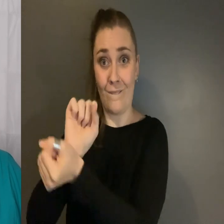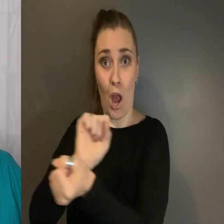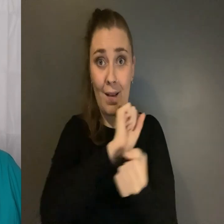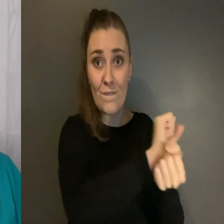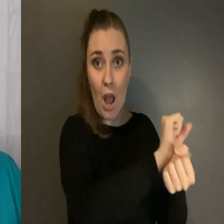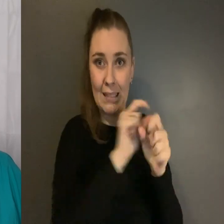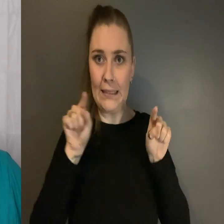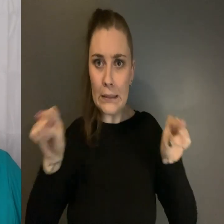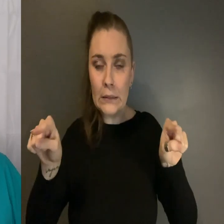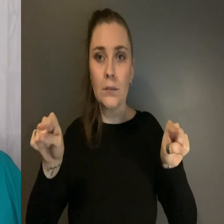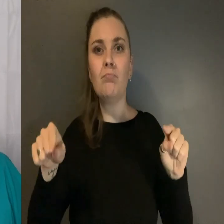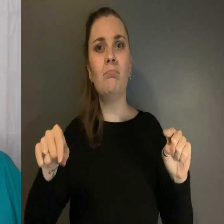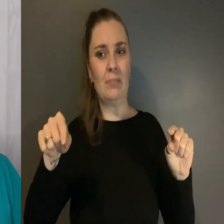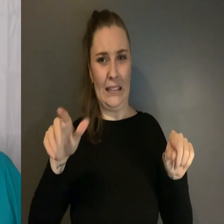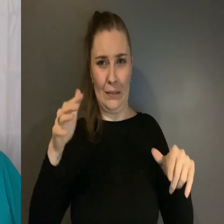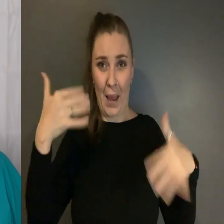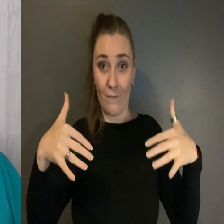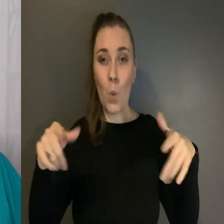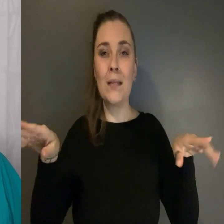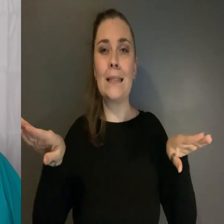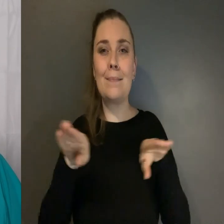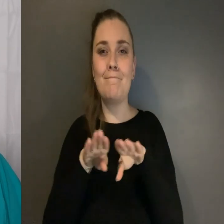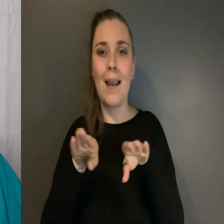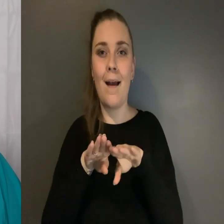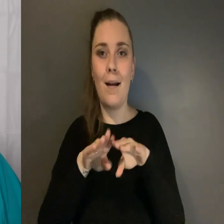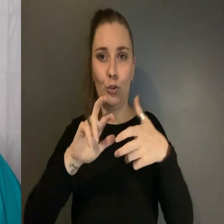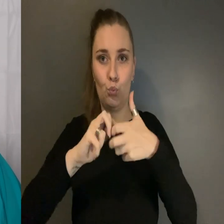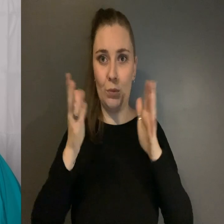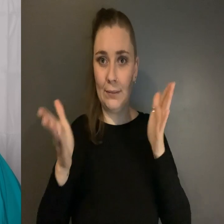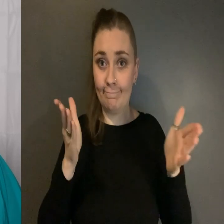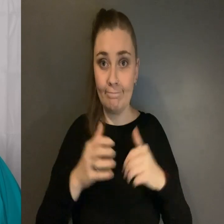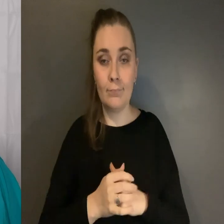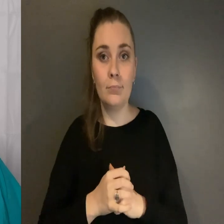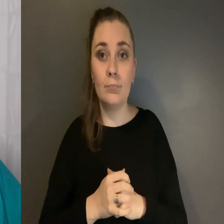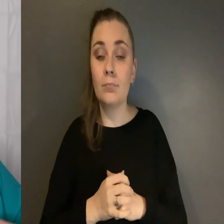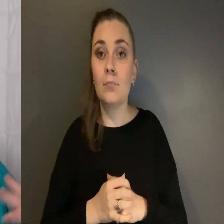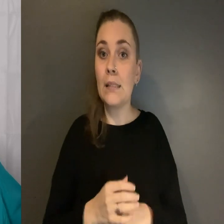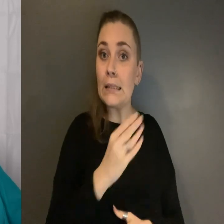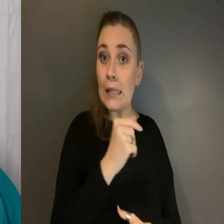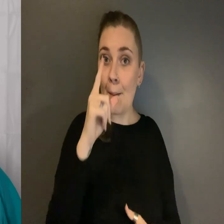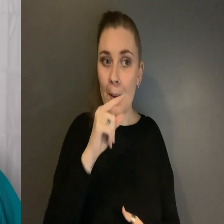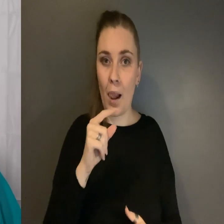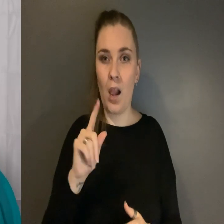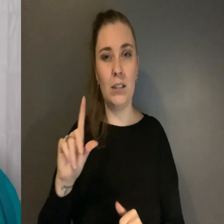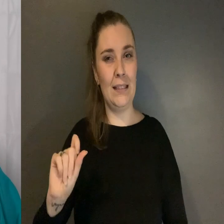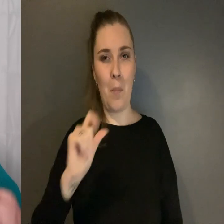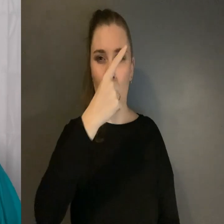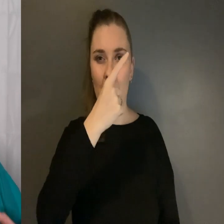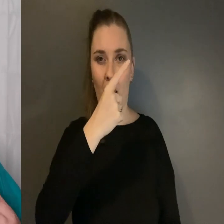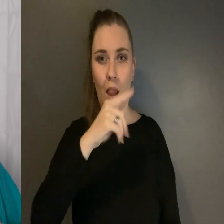painfully similar issues They treat some people as disposable And isolate